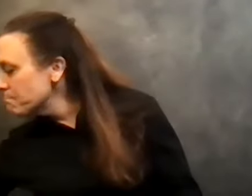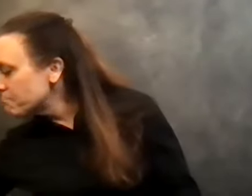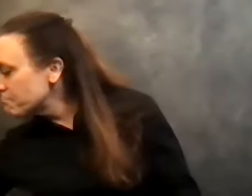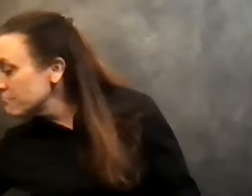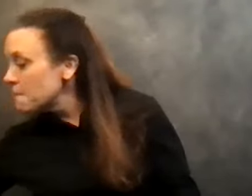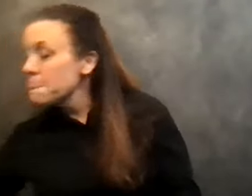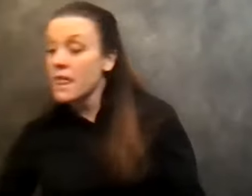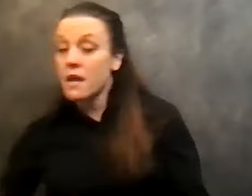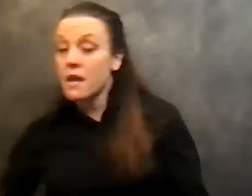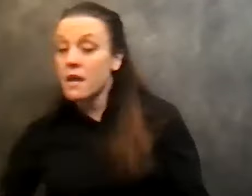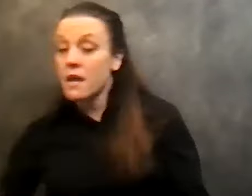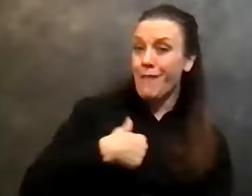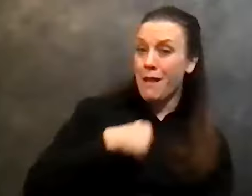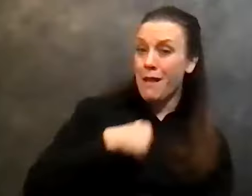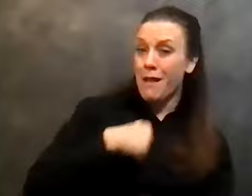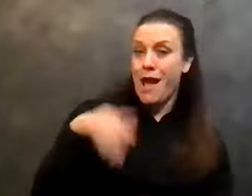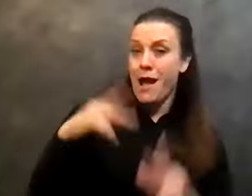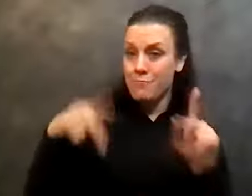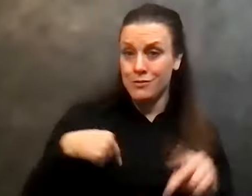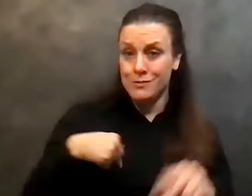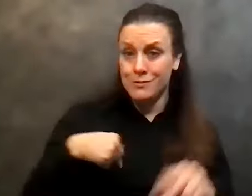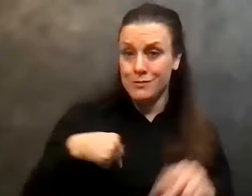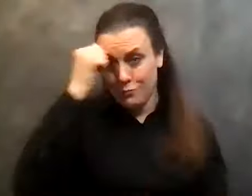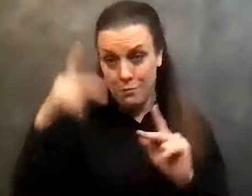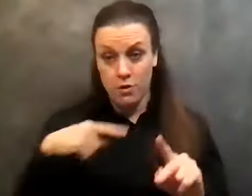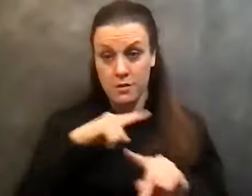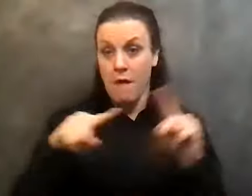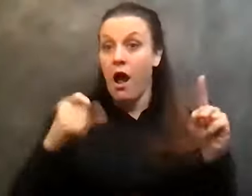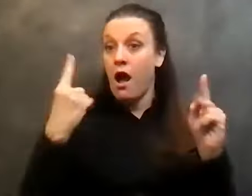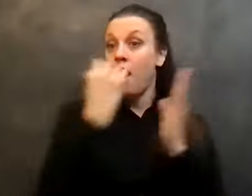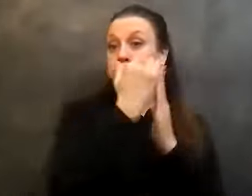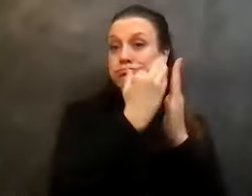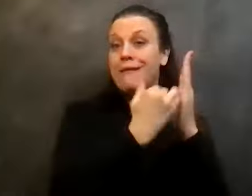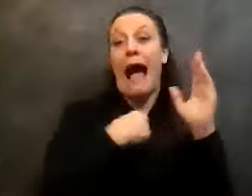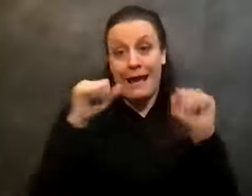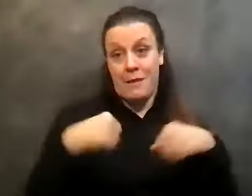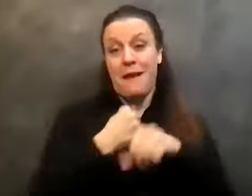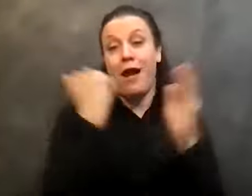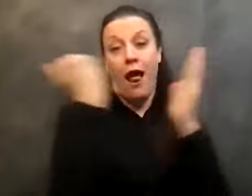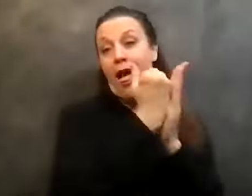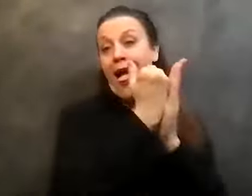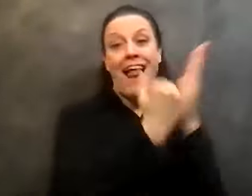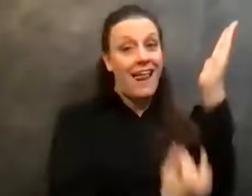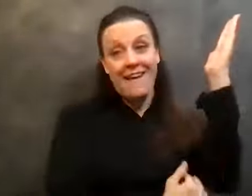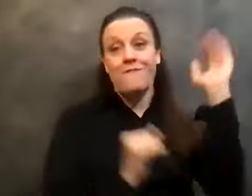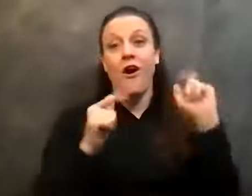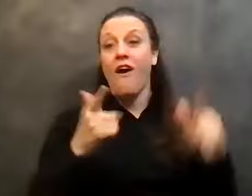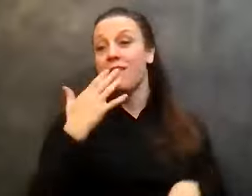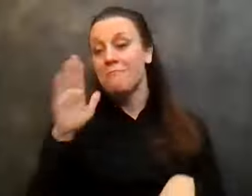a bad person. I don't believe, but I could fill a book with the bad things that I did, you know,